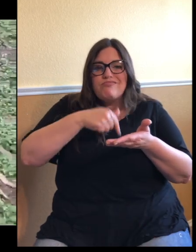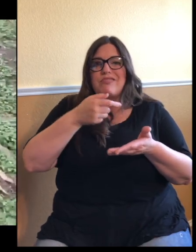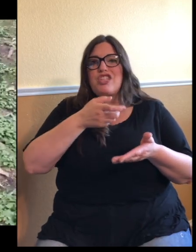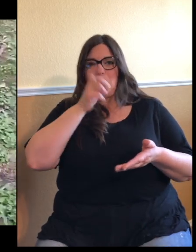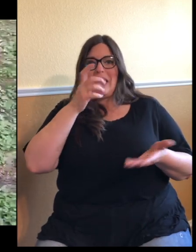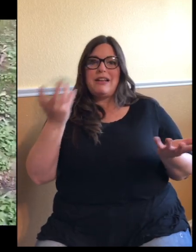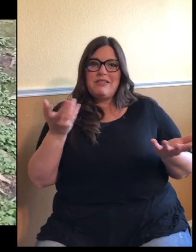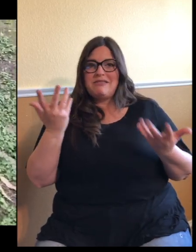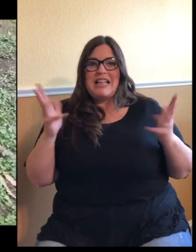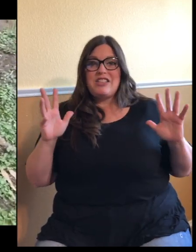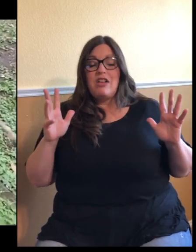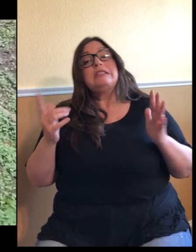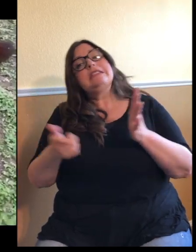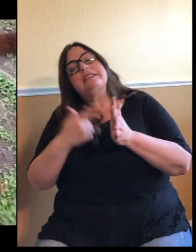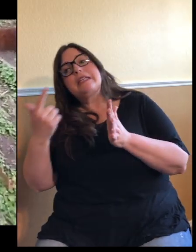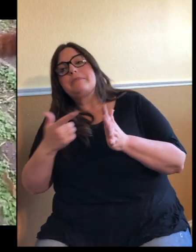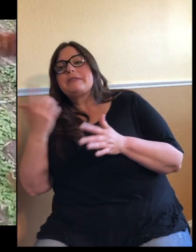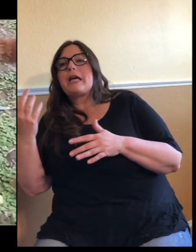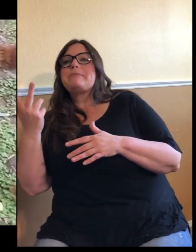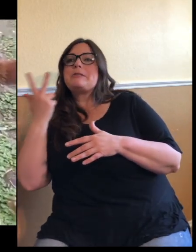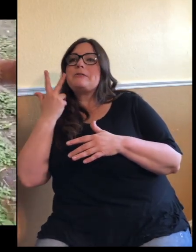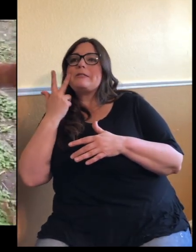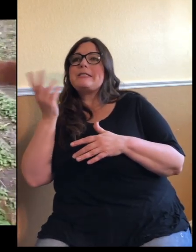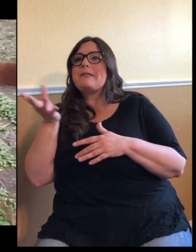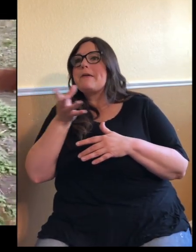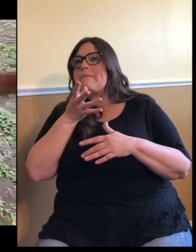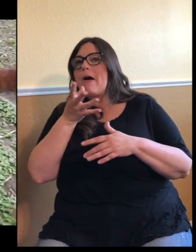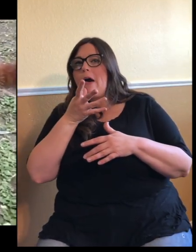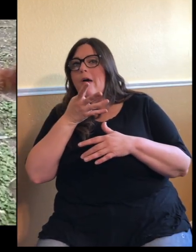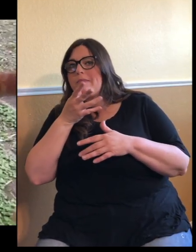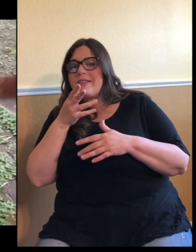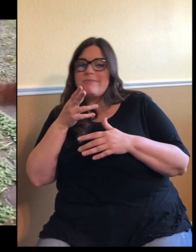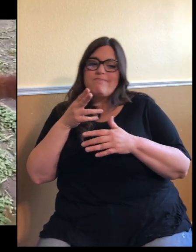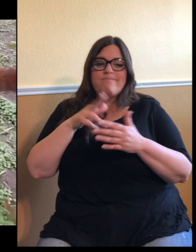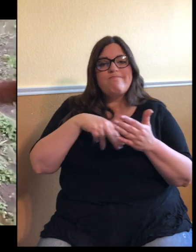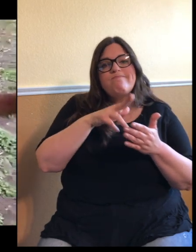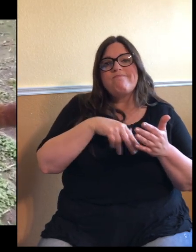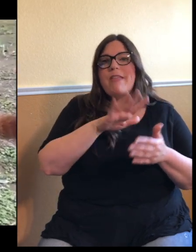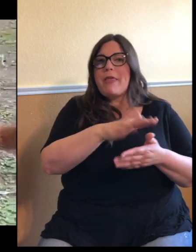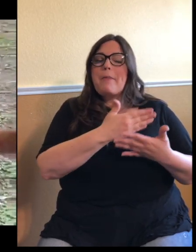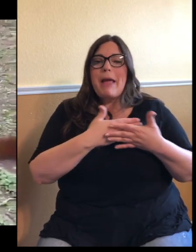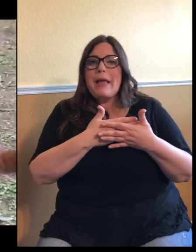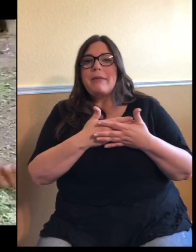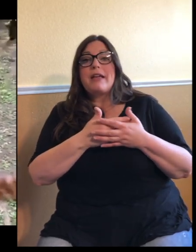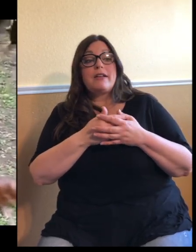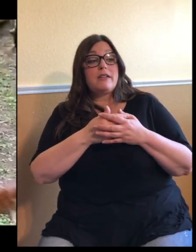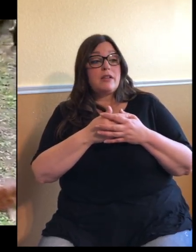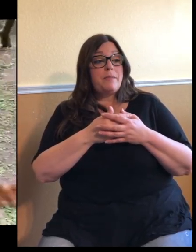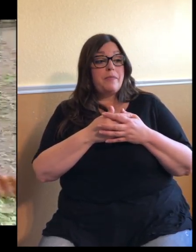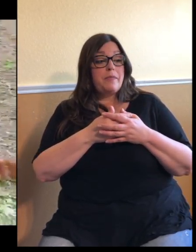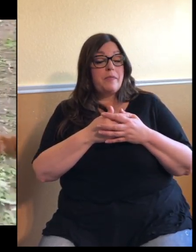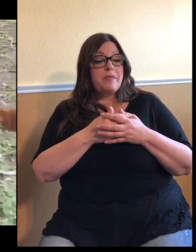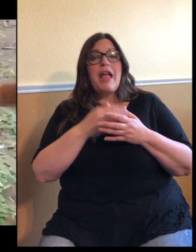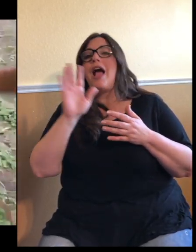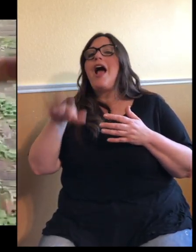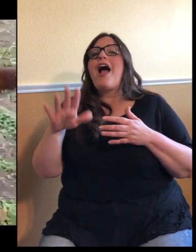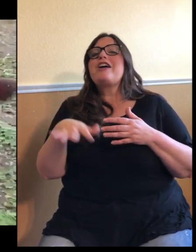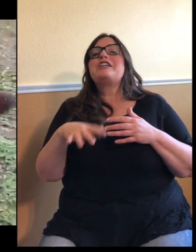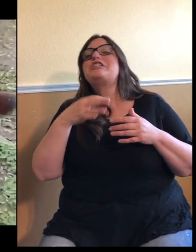Sometimes you'll see a mom and cubs. A lot of people are asking who their favorite keeper is. I